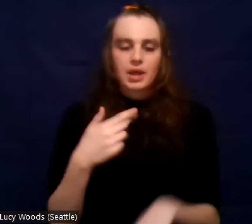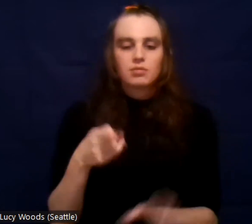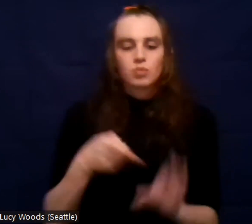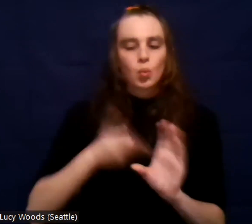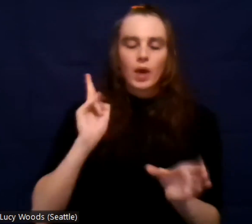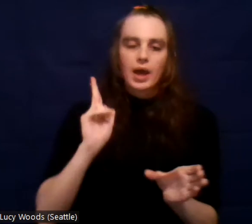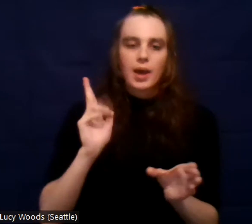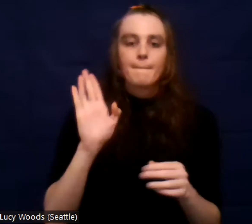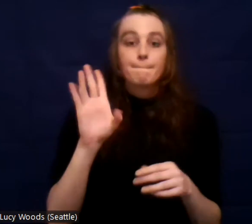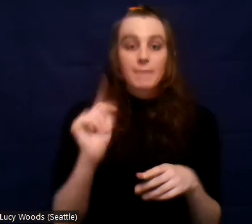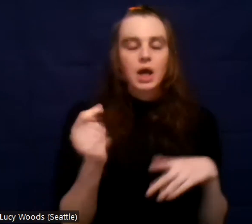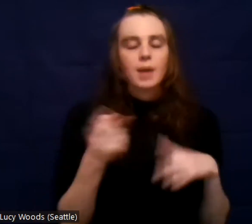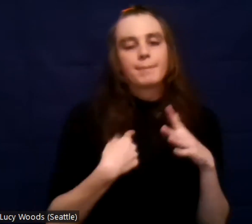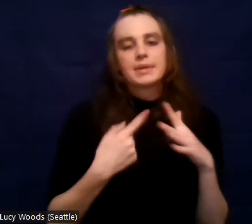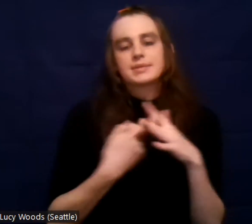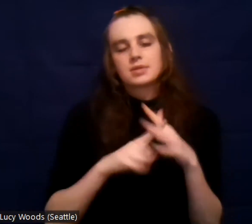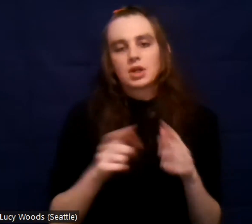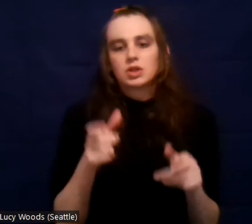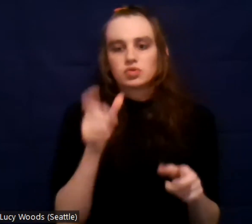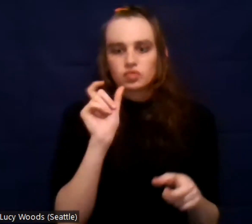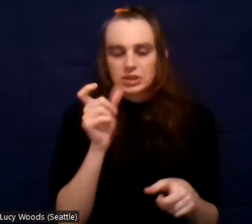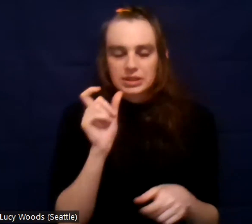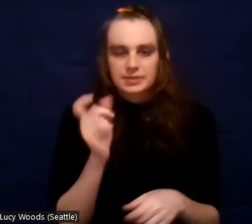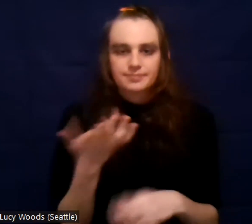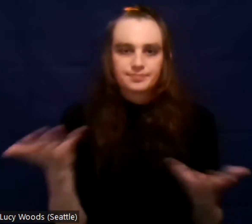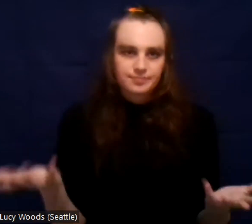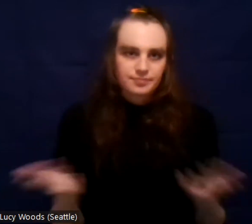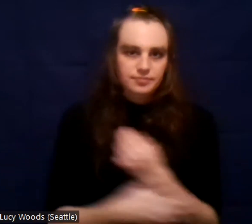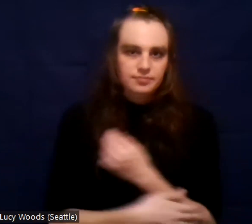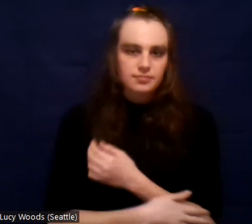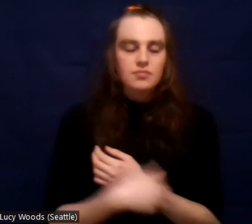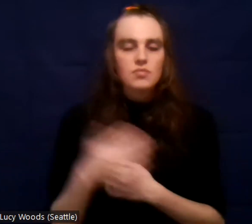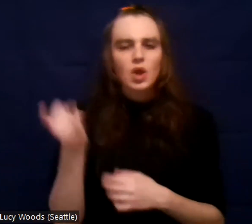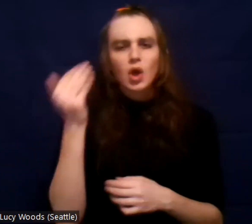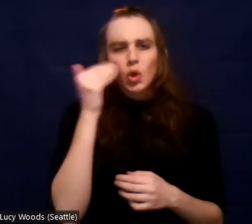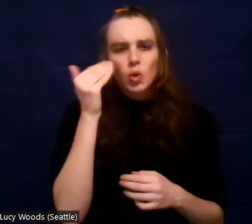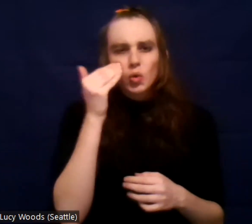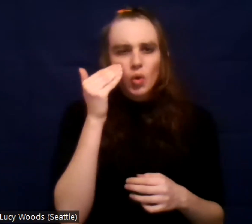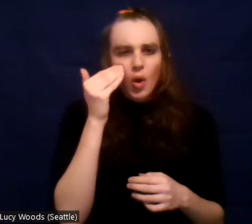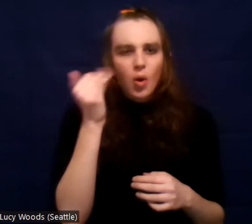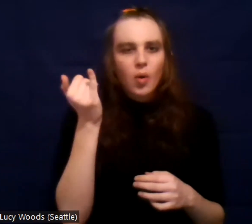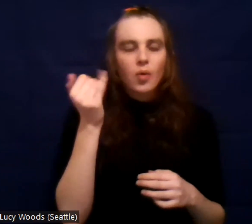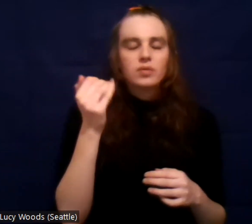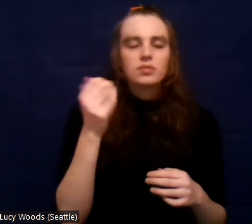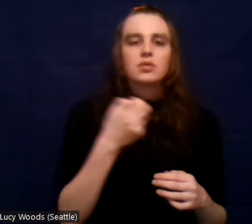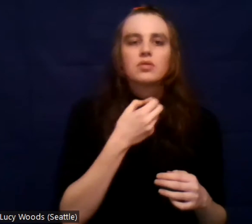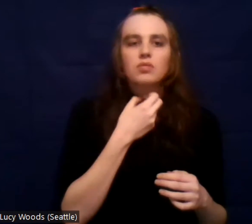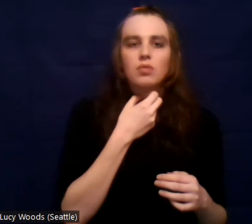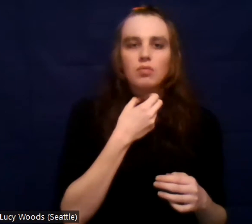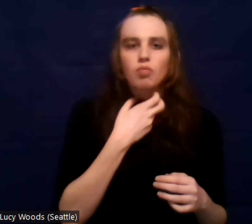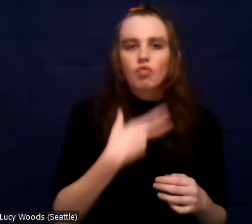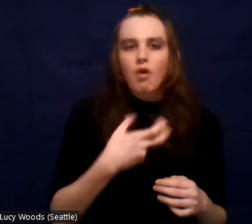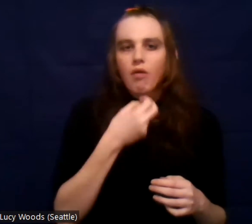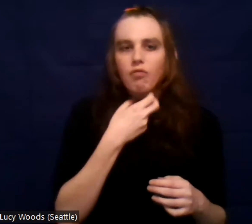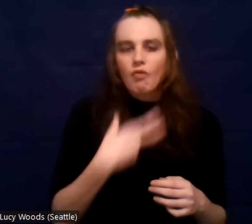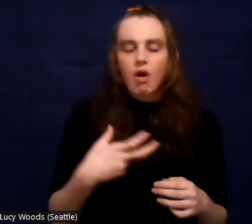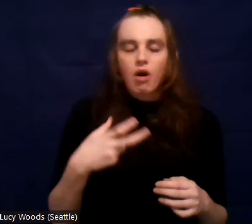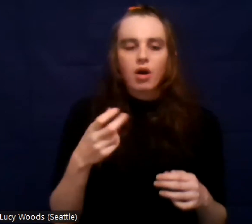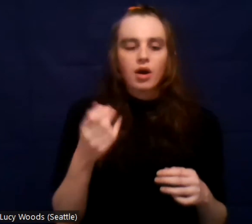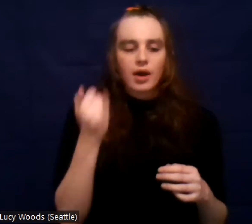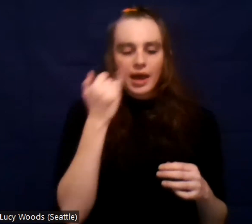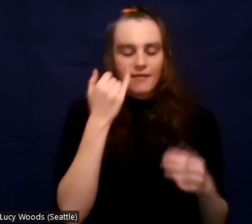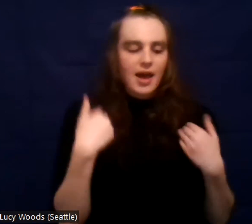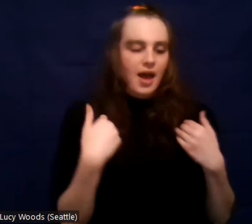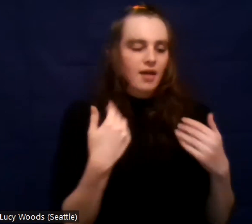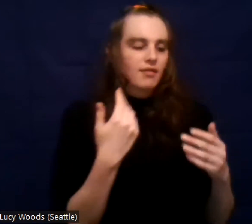I can describe it is if you throw a frog in a pot of boiling water, it's going to jump out. But if you slowly crank up the heat, that